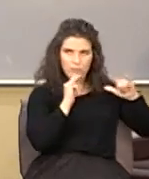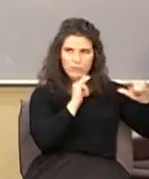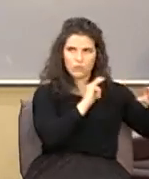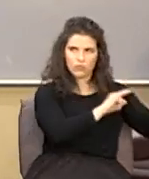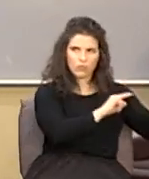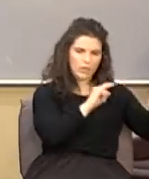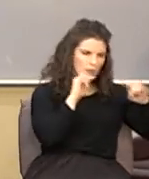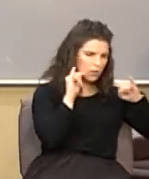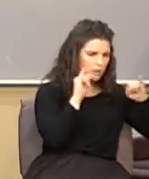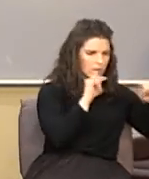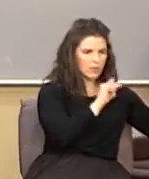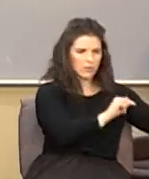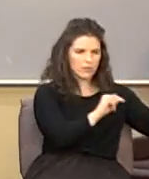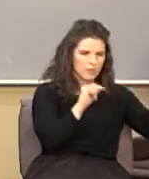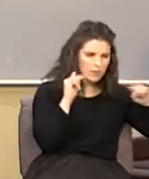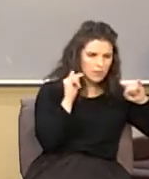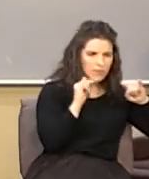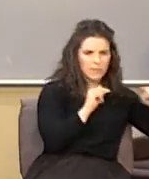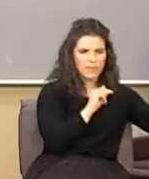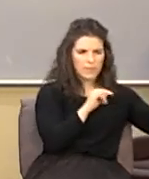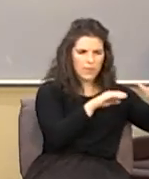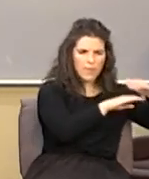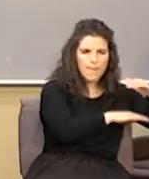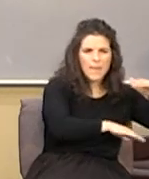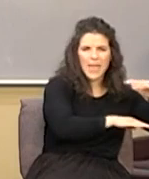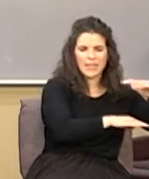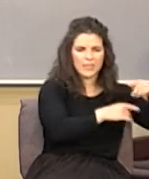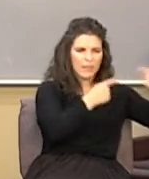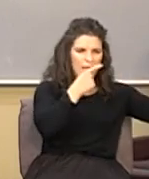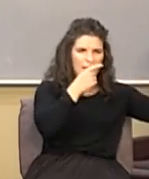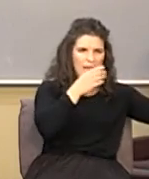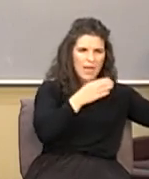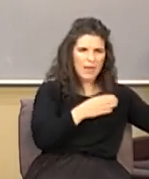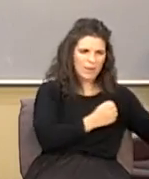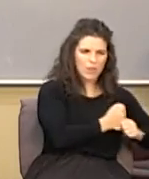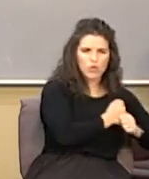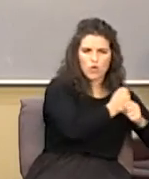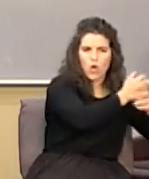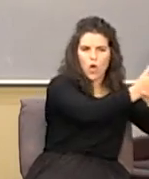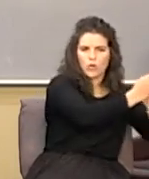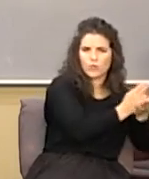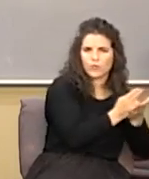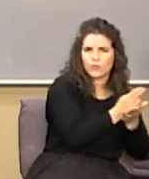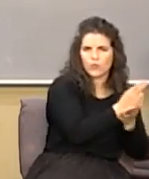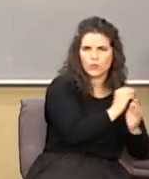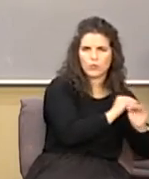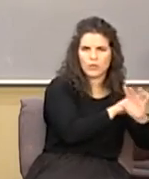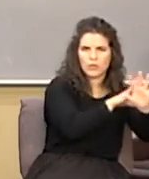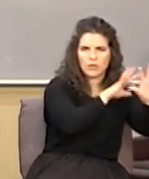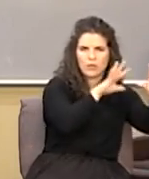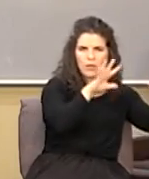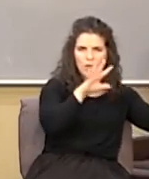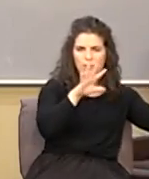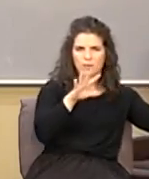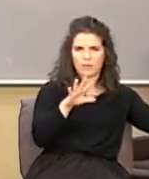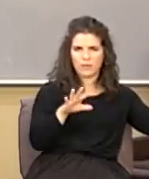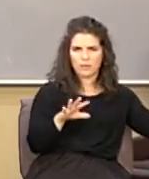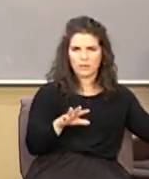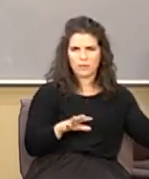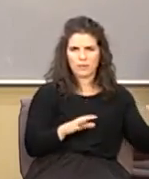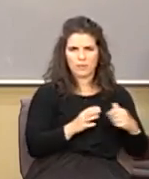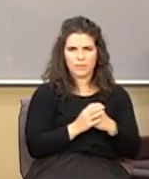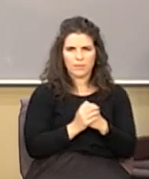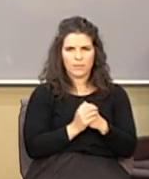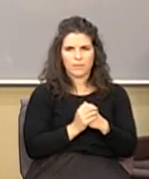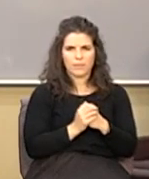base of his enemy. The source where truth and light has been cultivated.